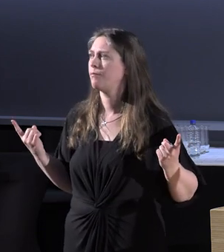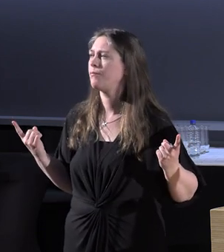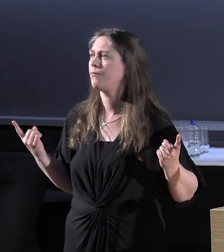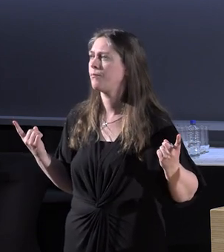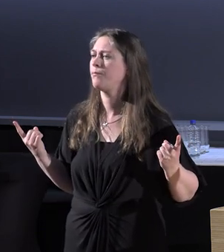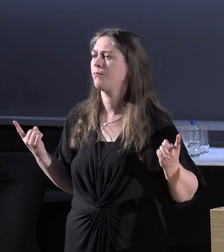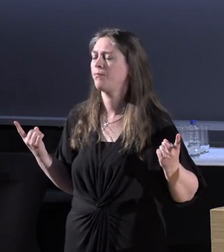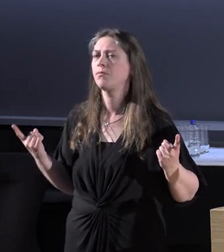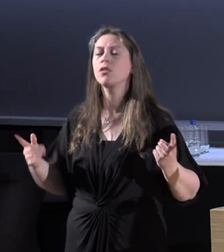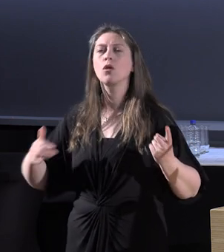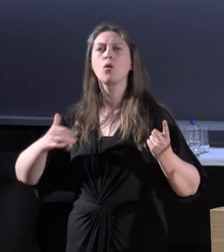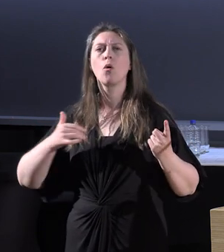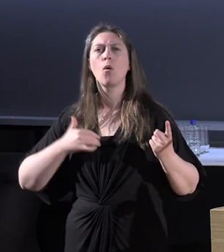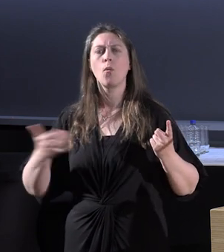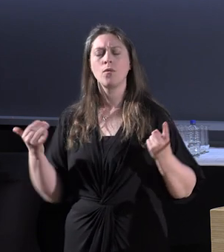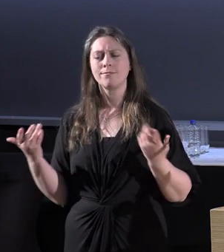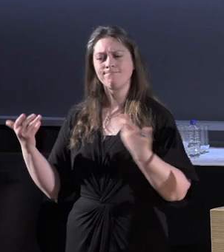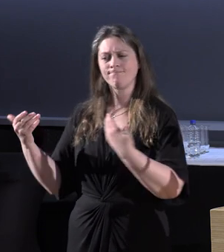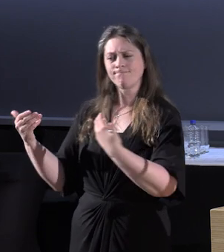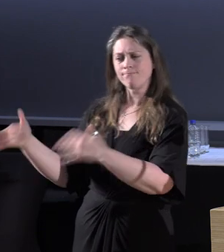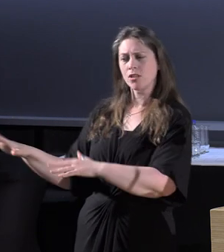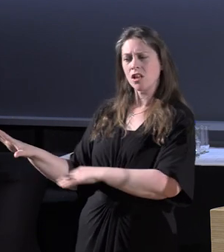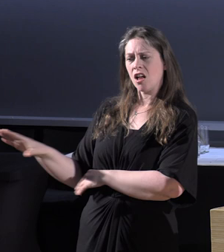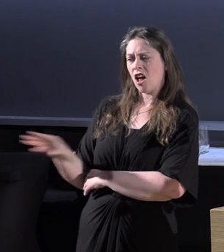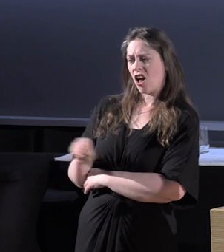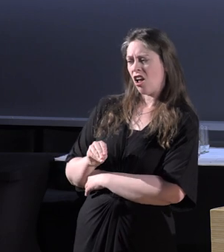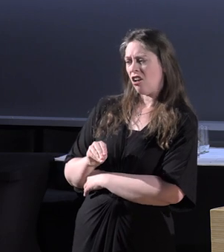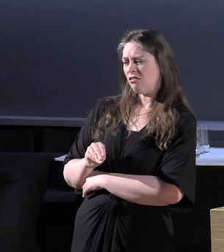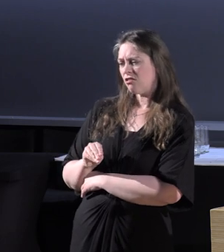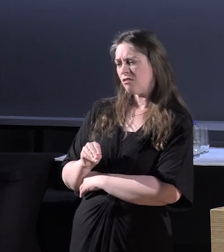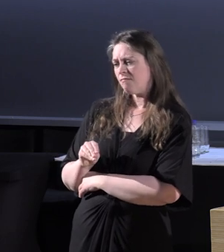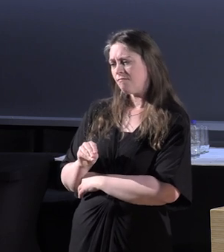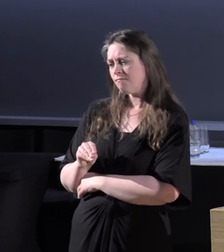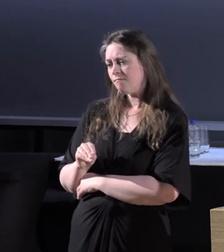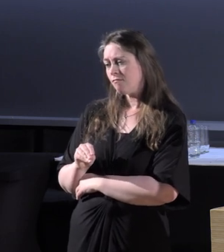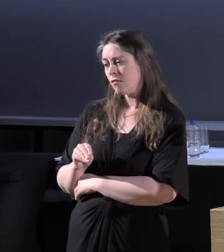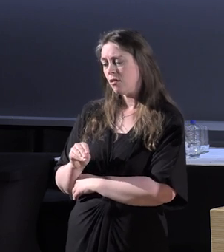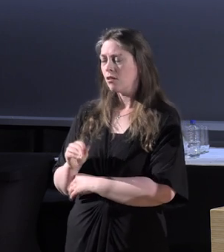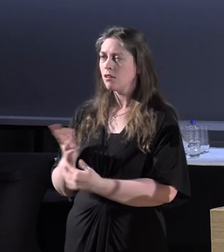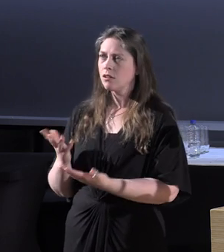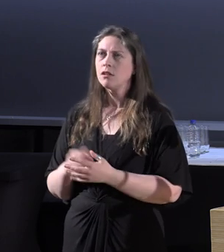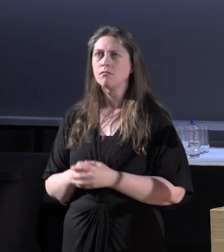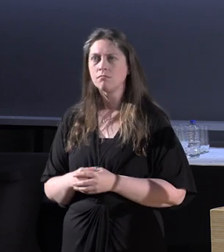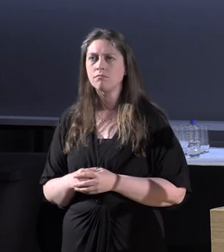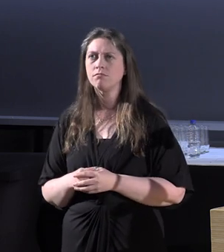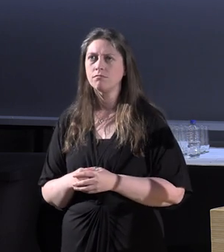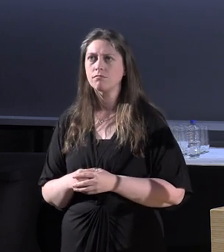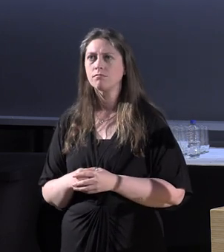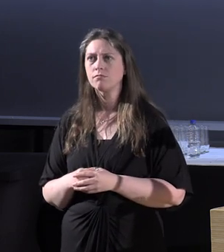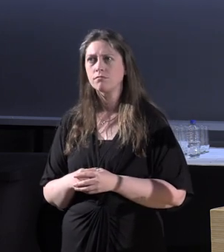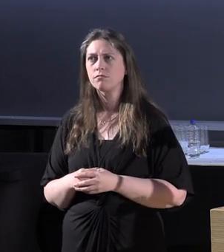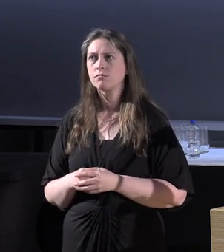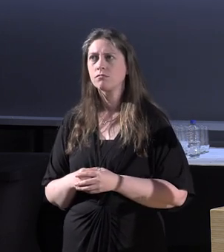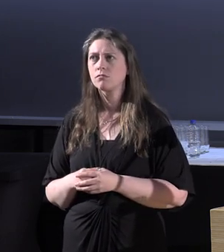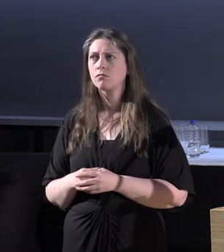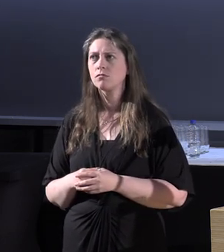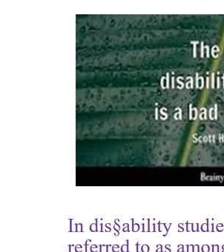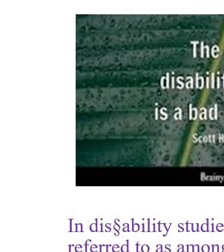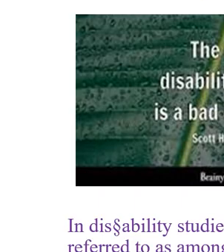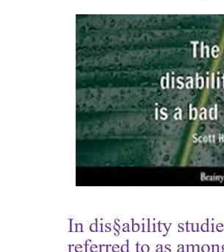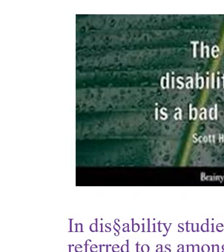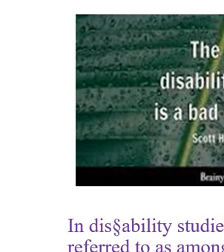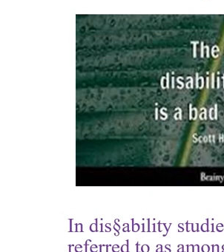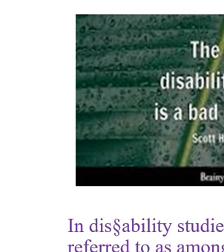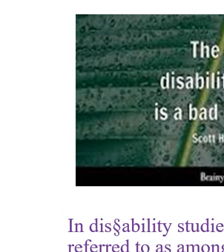We need to move away from what is probably the notion of